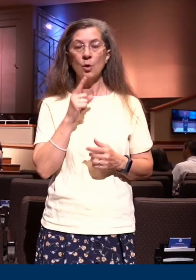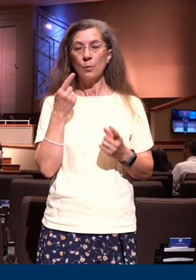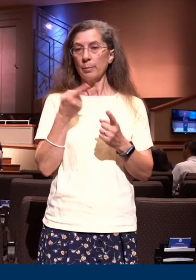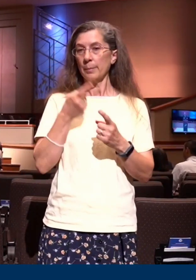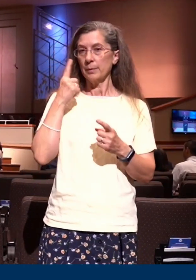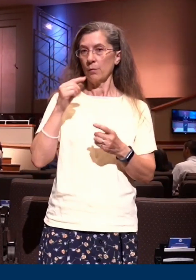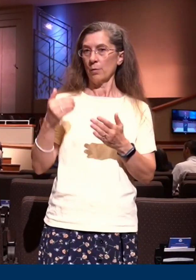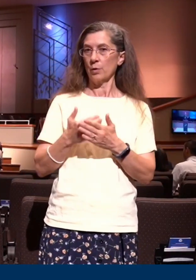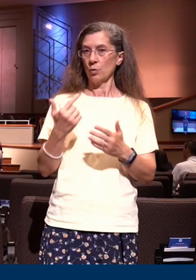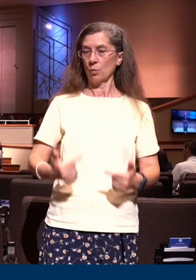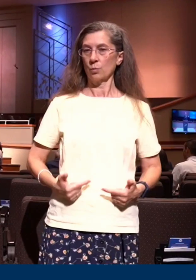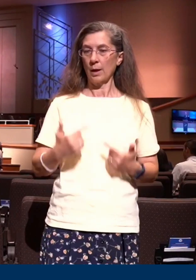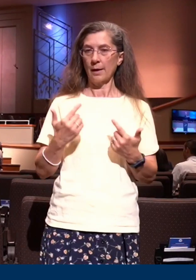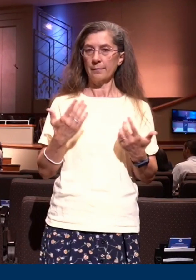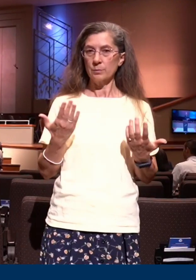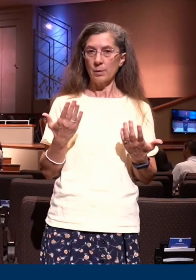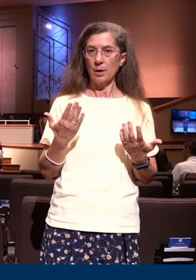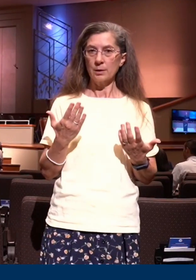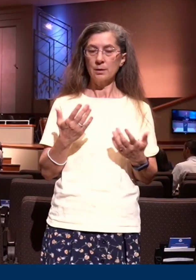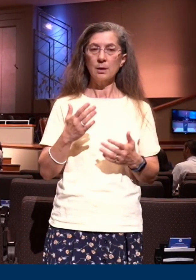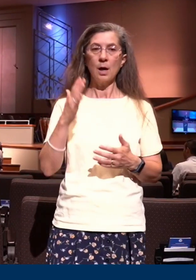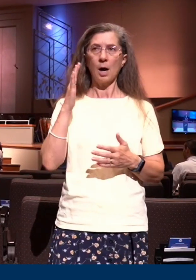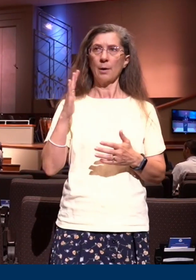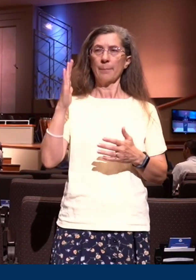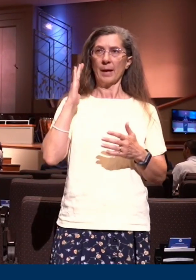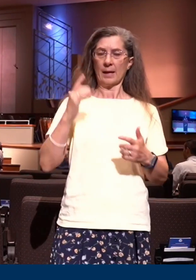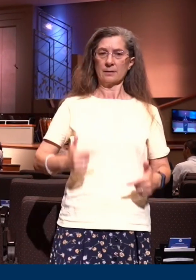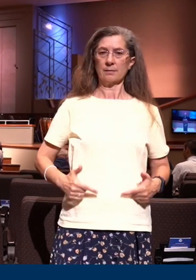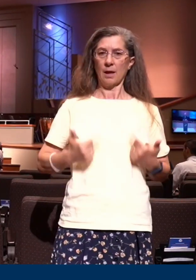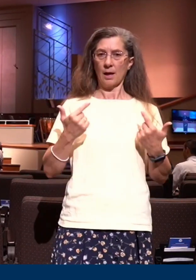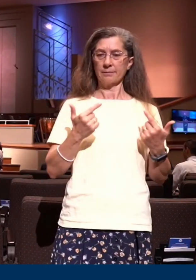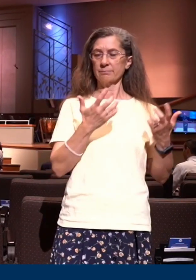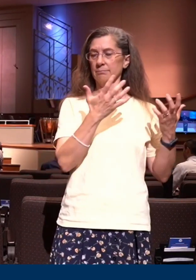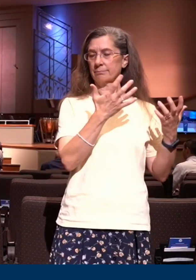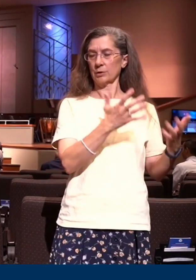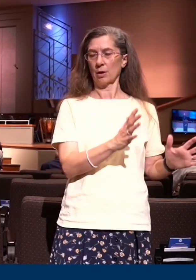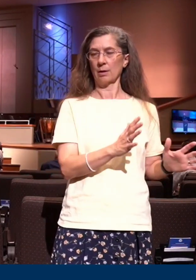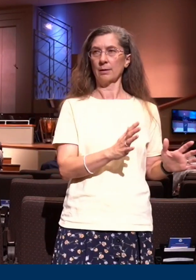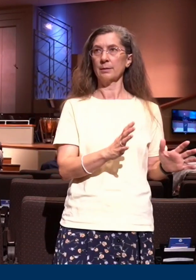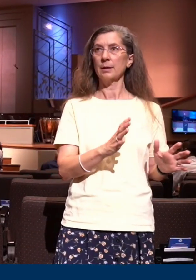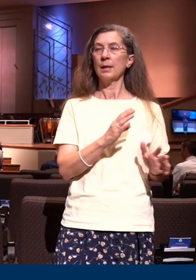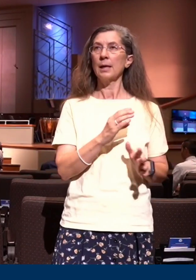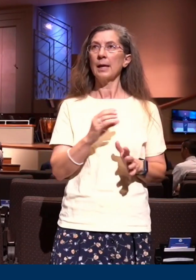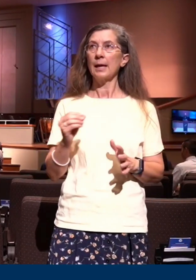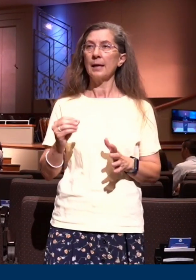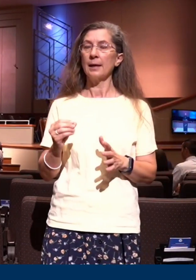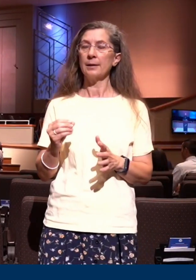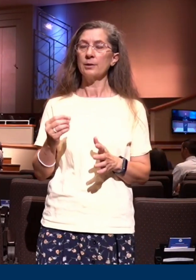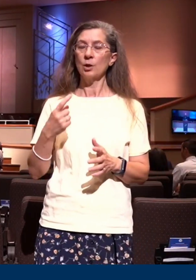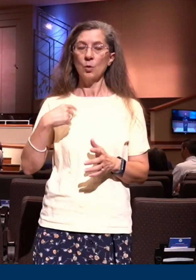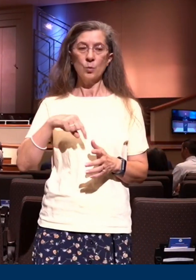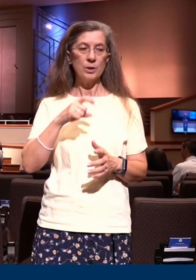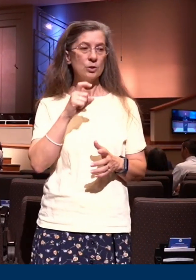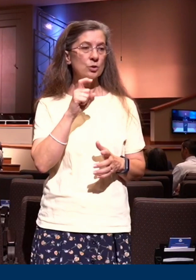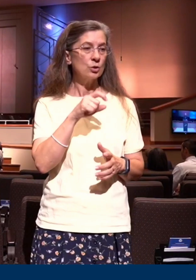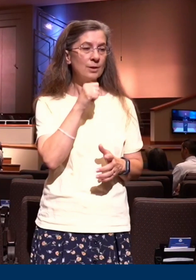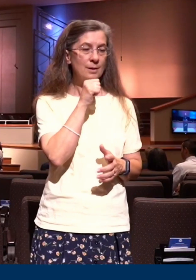the purpose is that the old man is crucified. Secondly, that we should not serve sin.